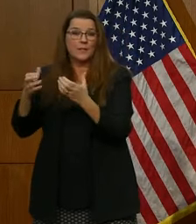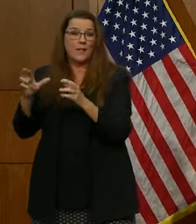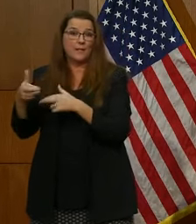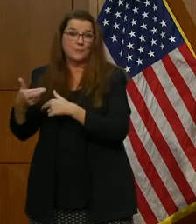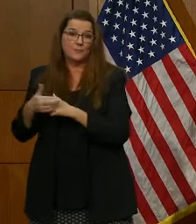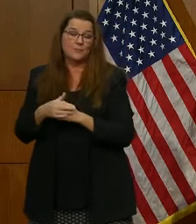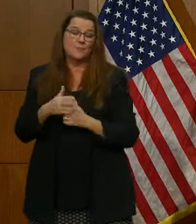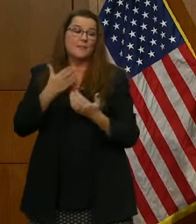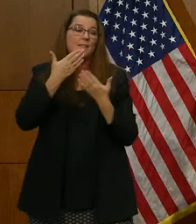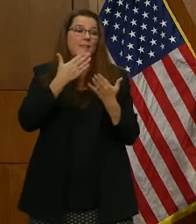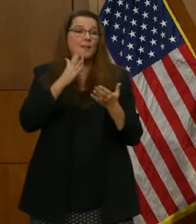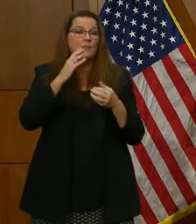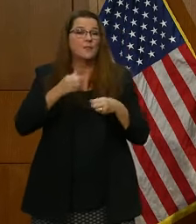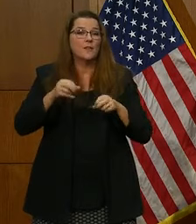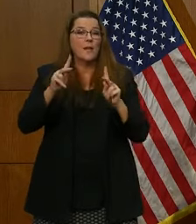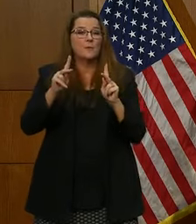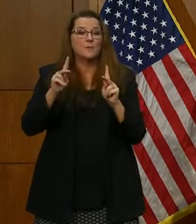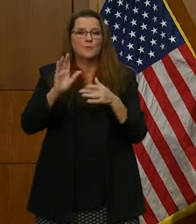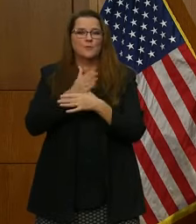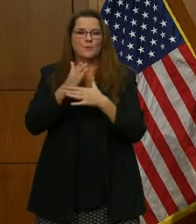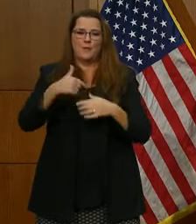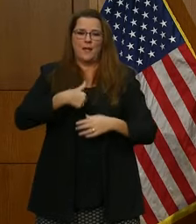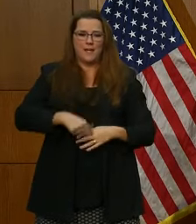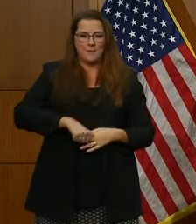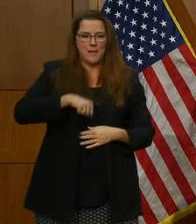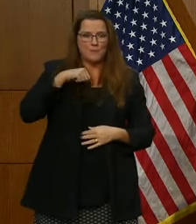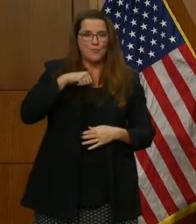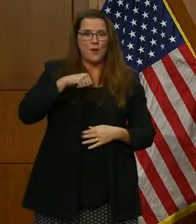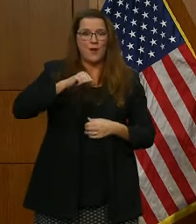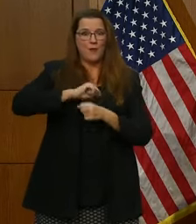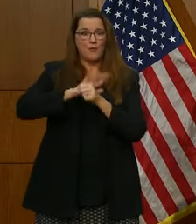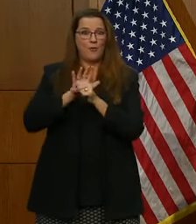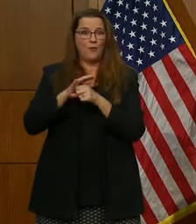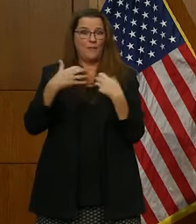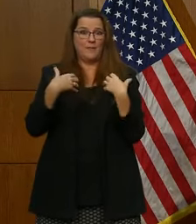opportunity to share, and I am a proud COVID survivor.